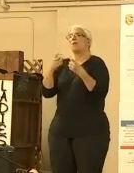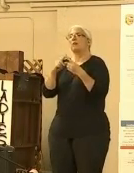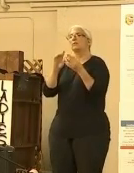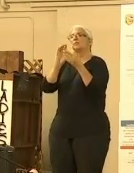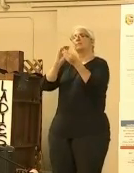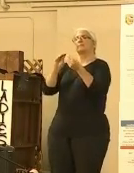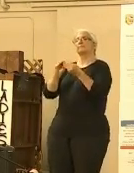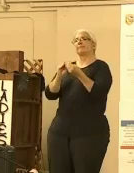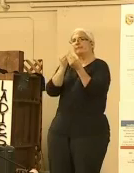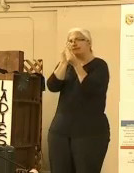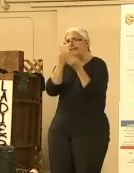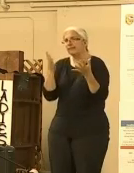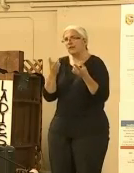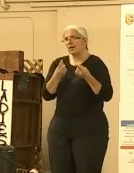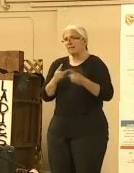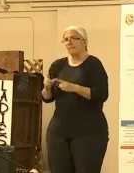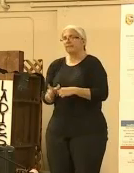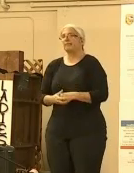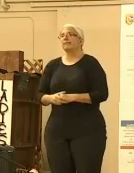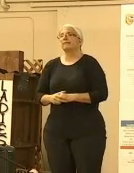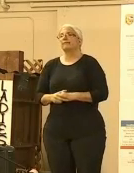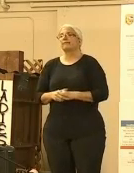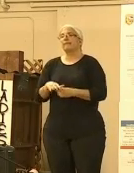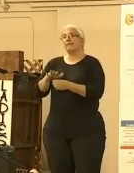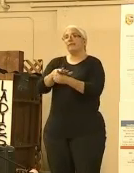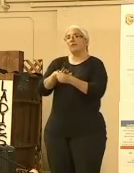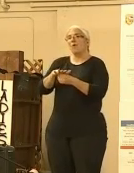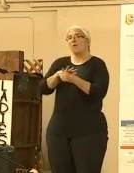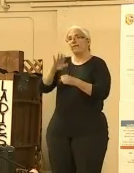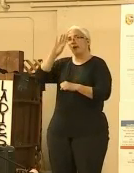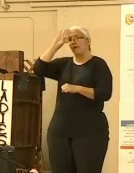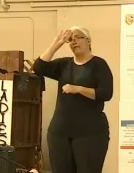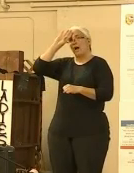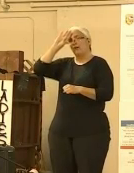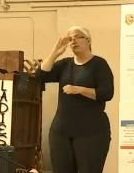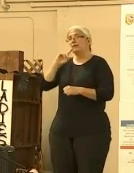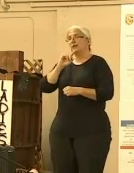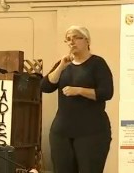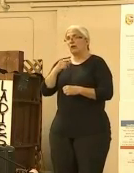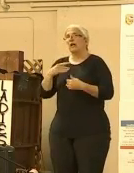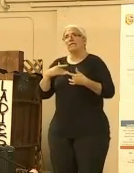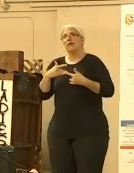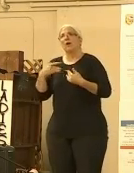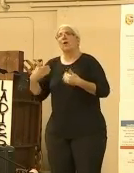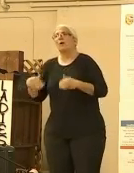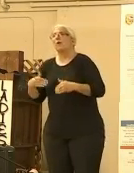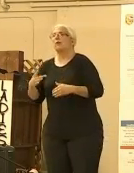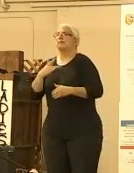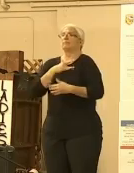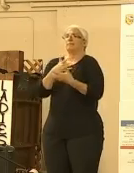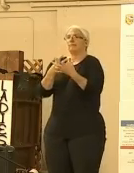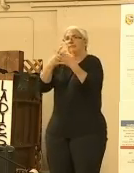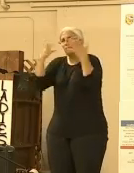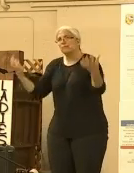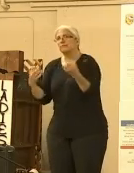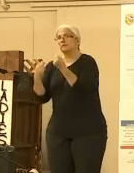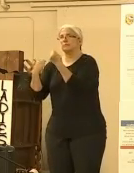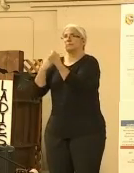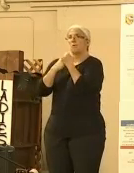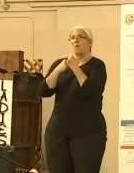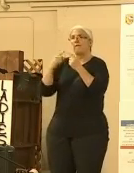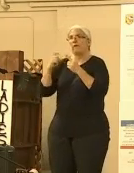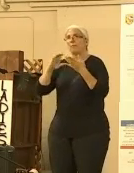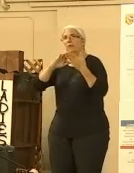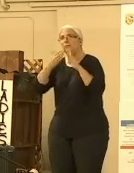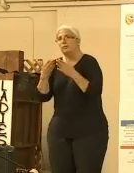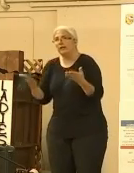support to the local firefighters, the community in these complexes have shown. The firefighters are supported within